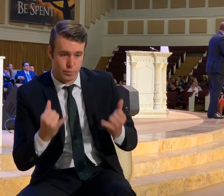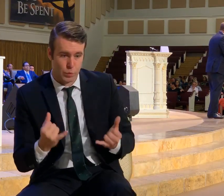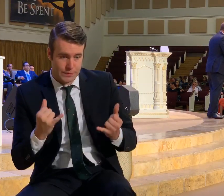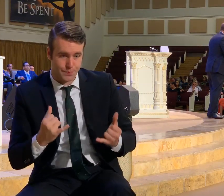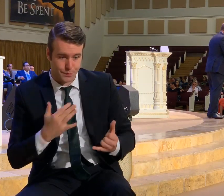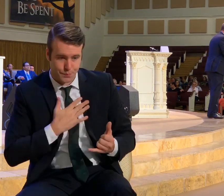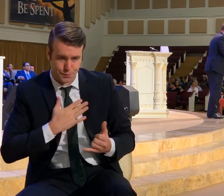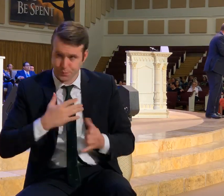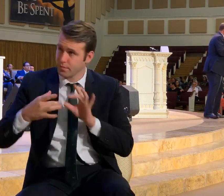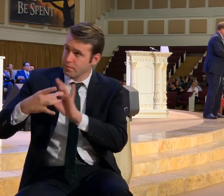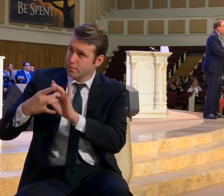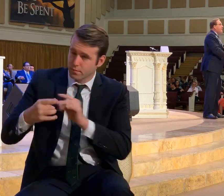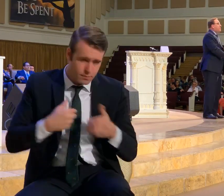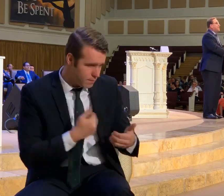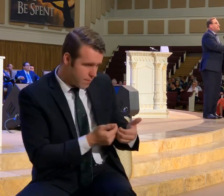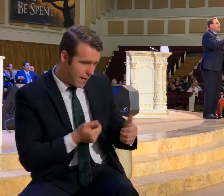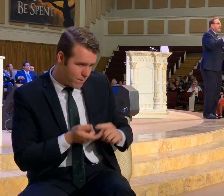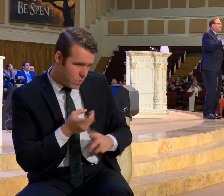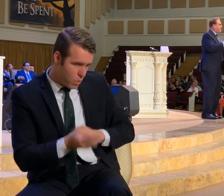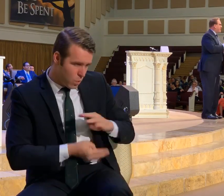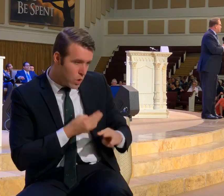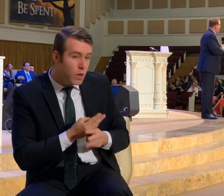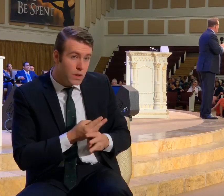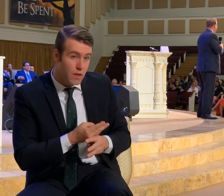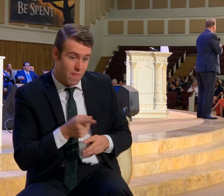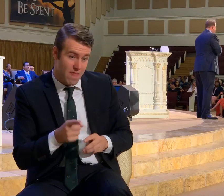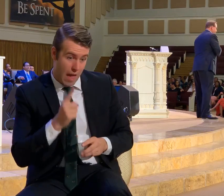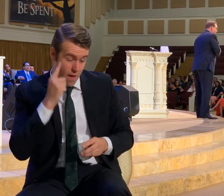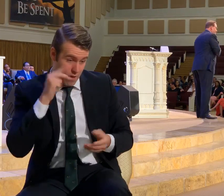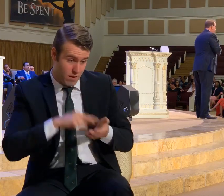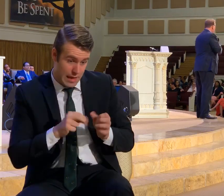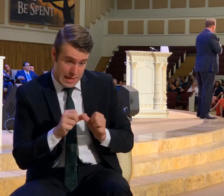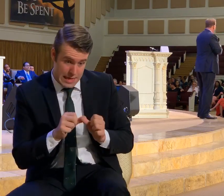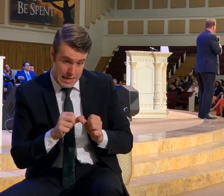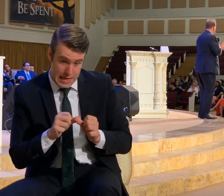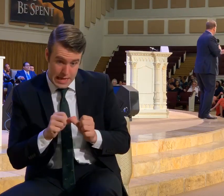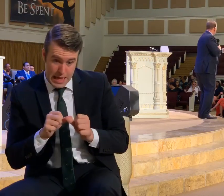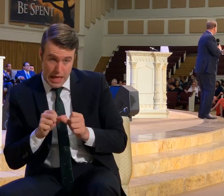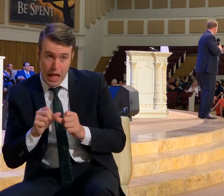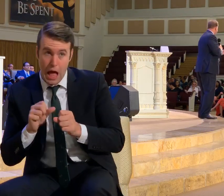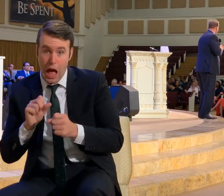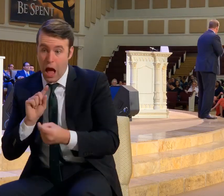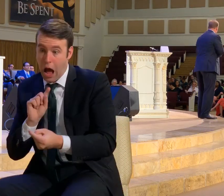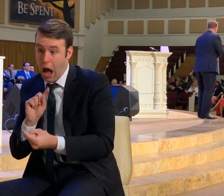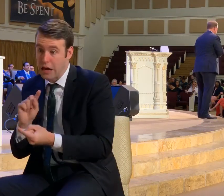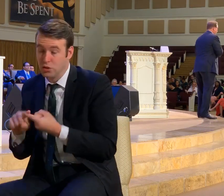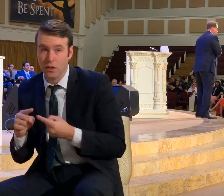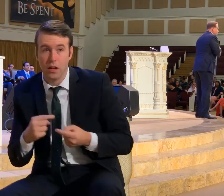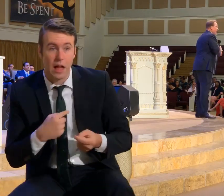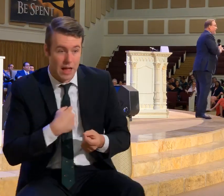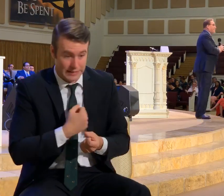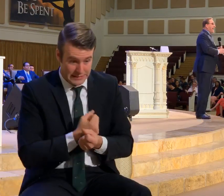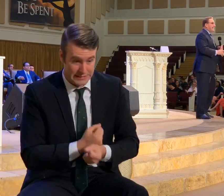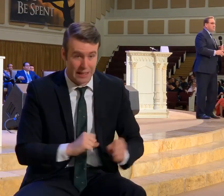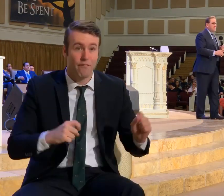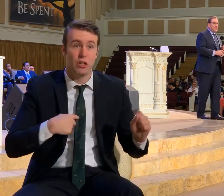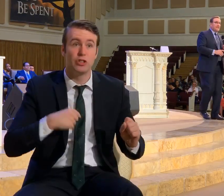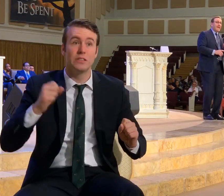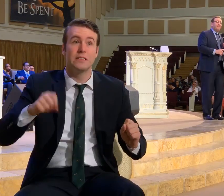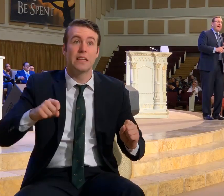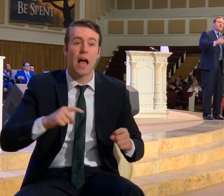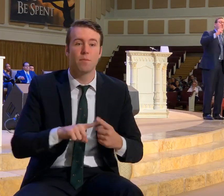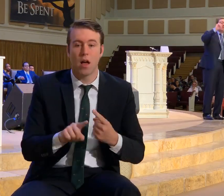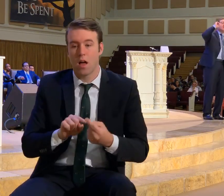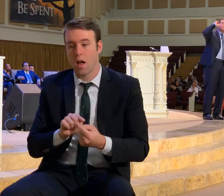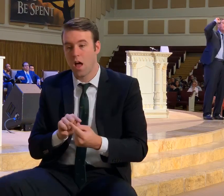through the work of sanctification. But it's to keep me. That's why the Bible says you've got all these different salvation scriptures. And the last one